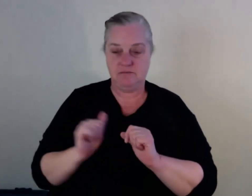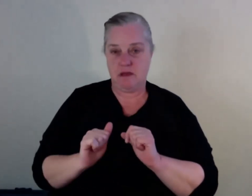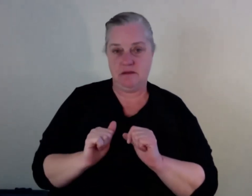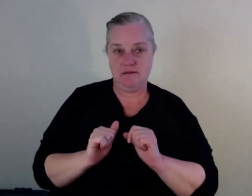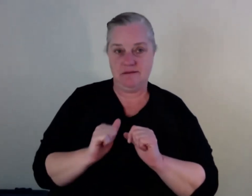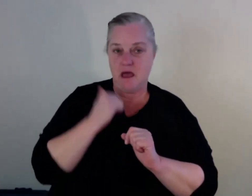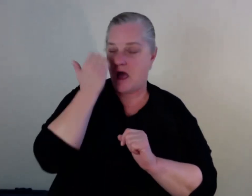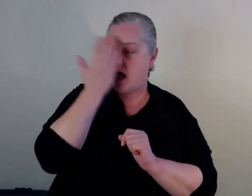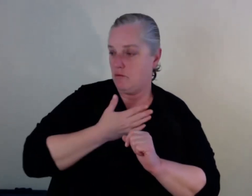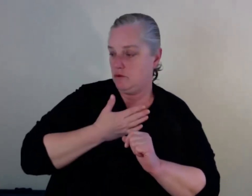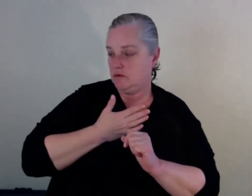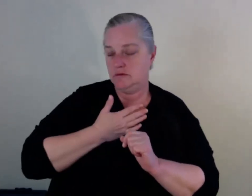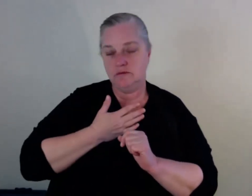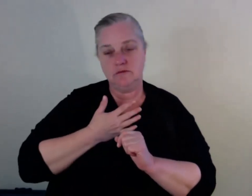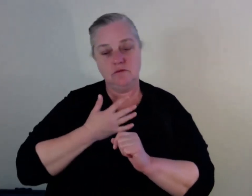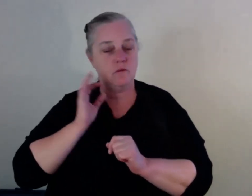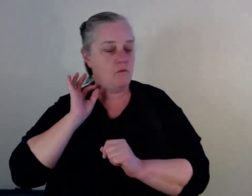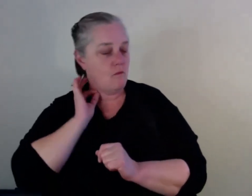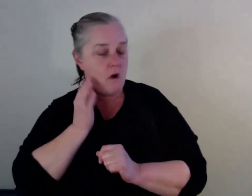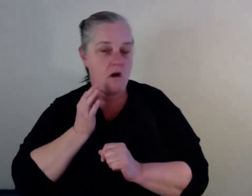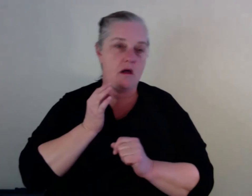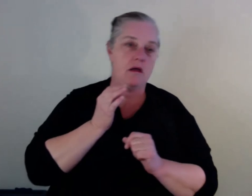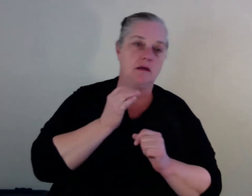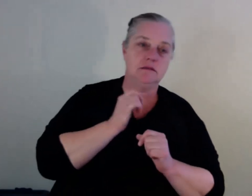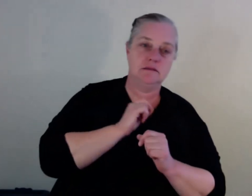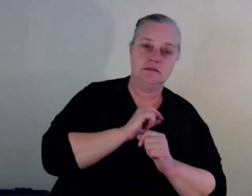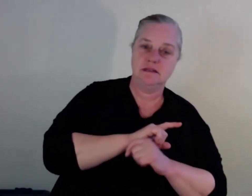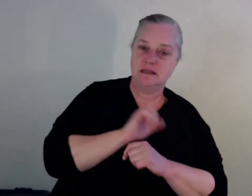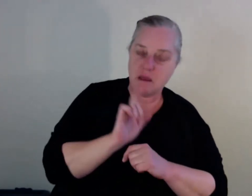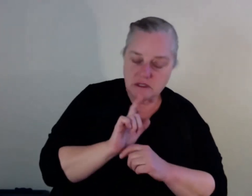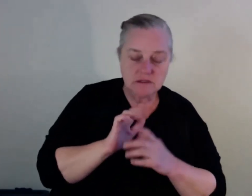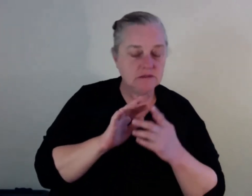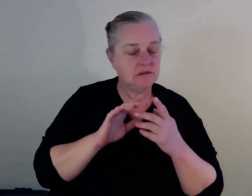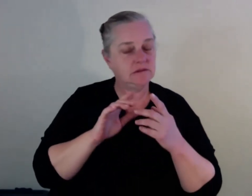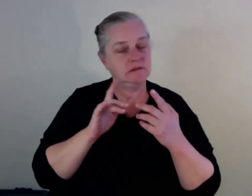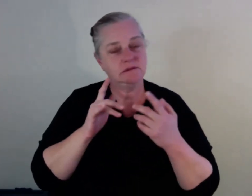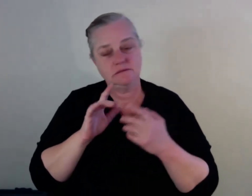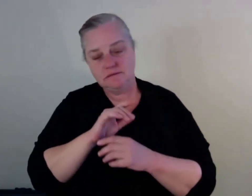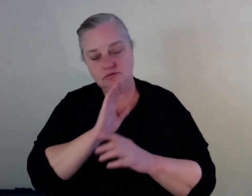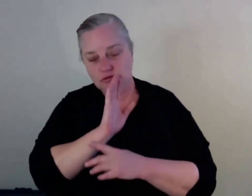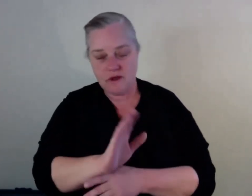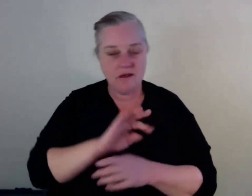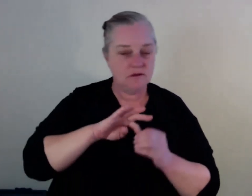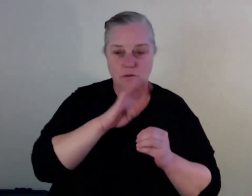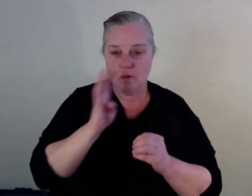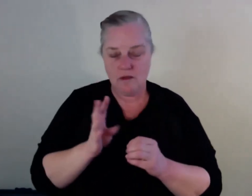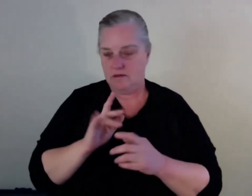you. So, the drugs and alcohol doesn't discriminate. It's not that one person, oh, I'm going to be saved because I'm Muslim. pray five times.